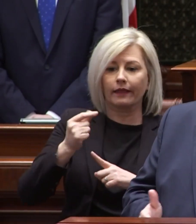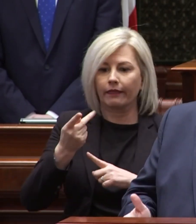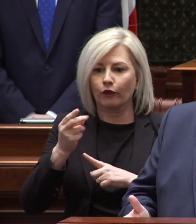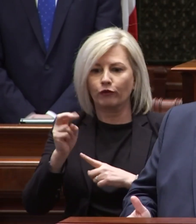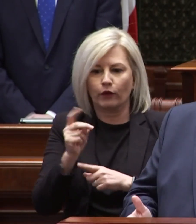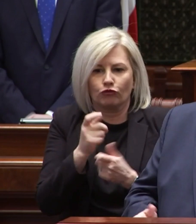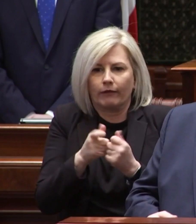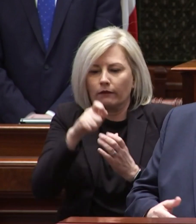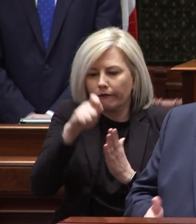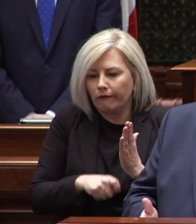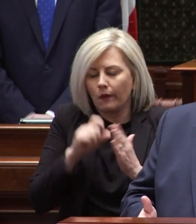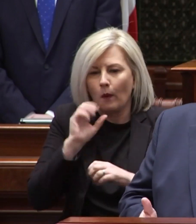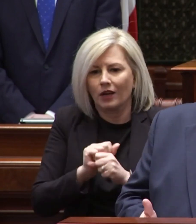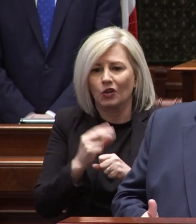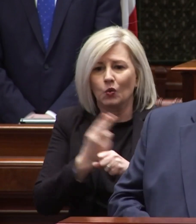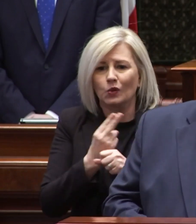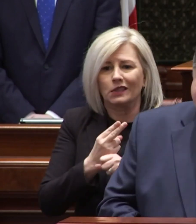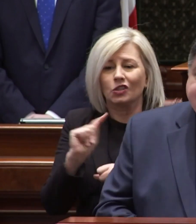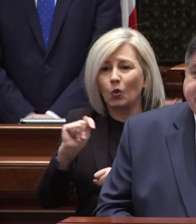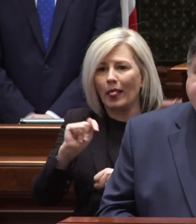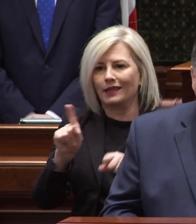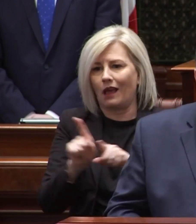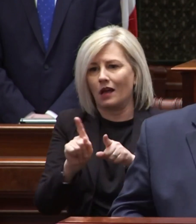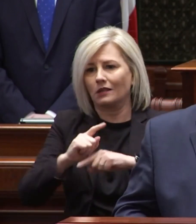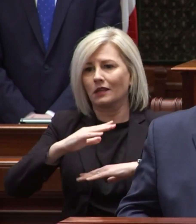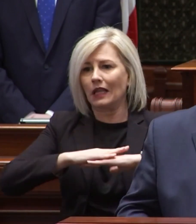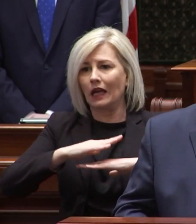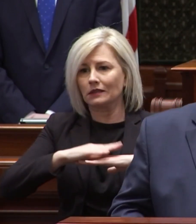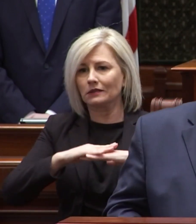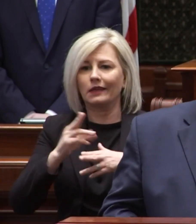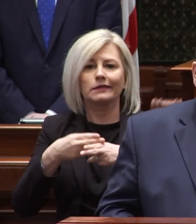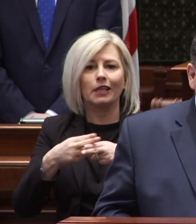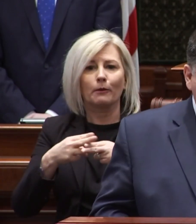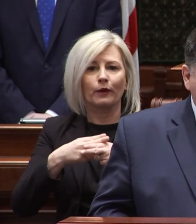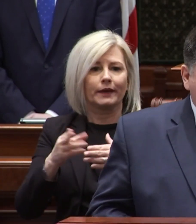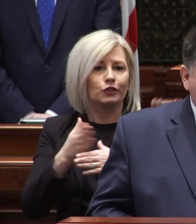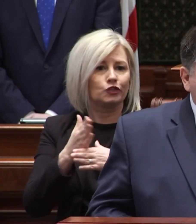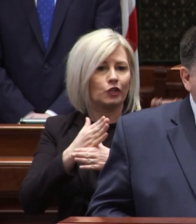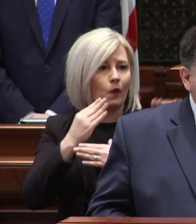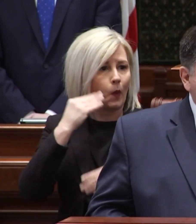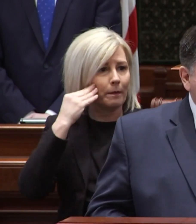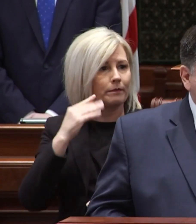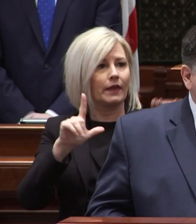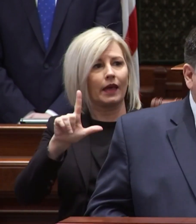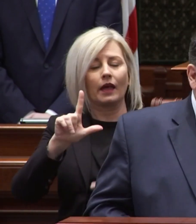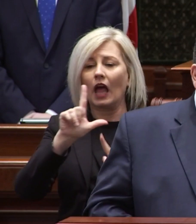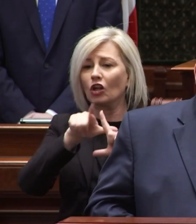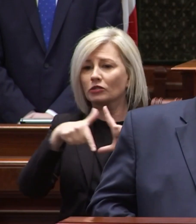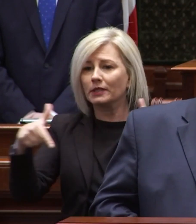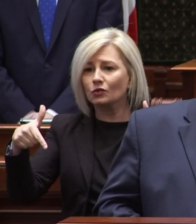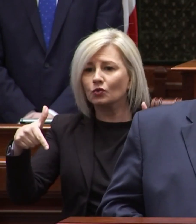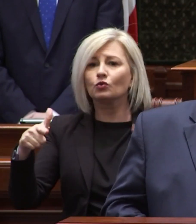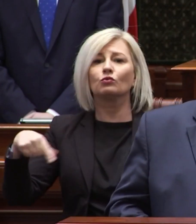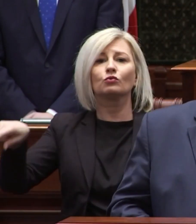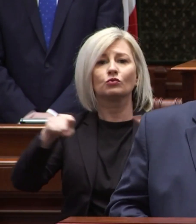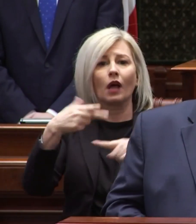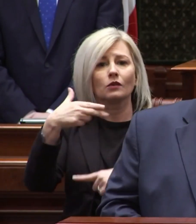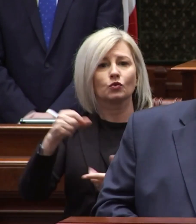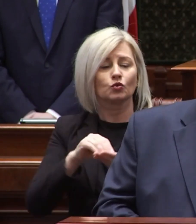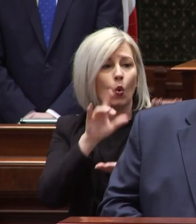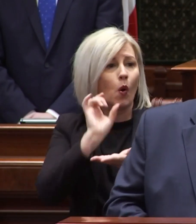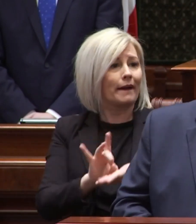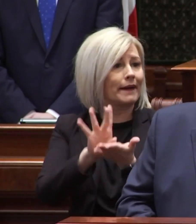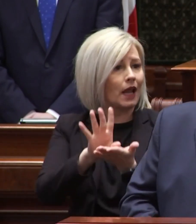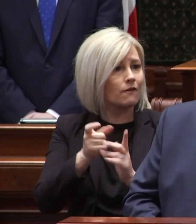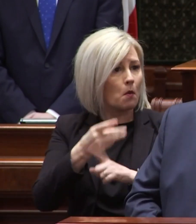complete their homework using toilets as a desk in temporary shared housing and lgbtq plus high schoolers who were